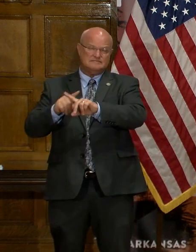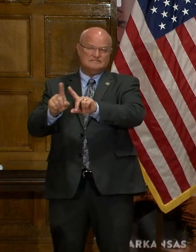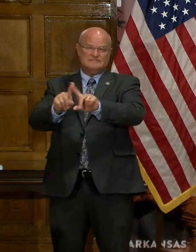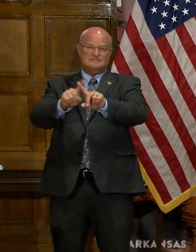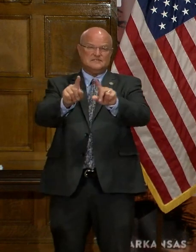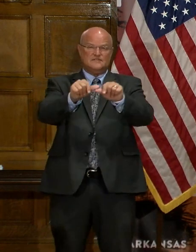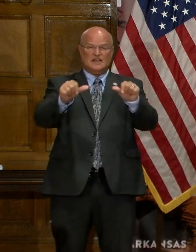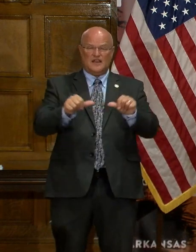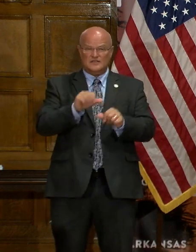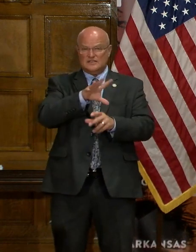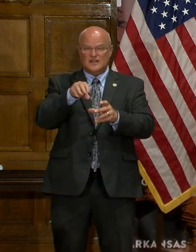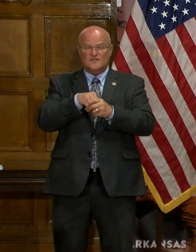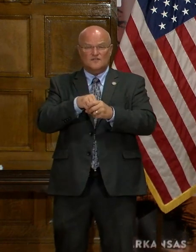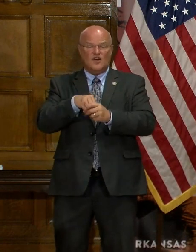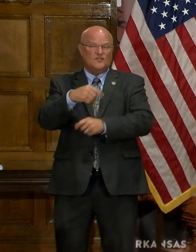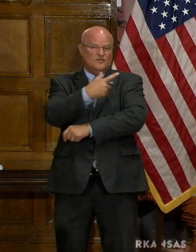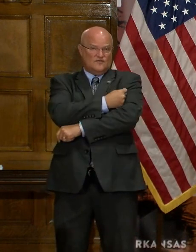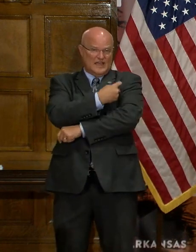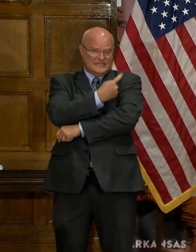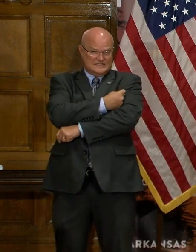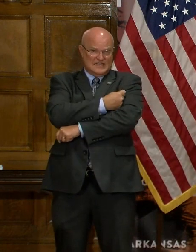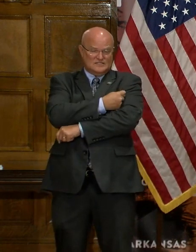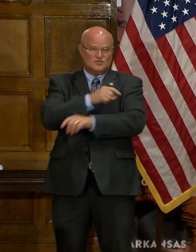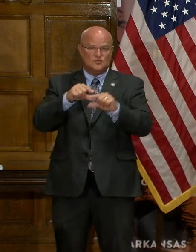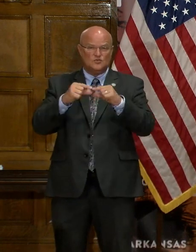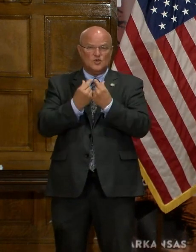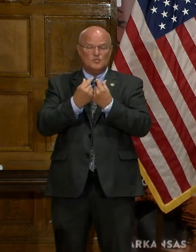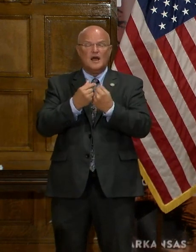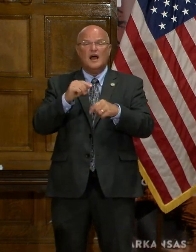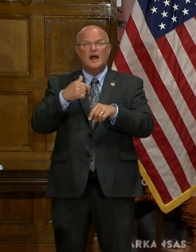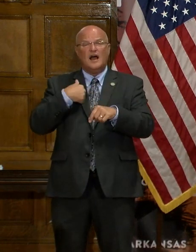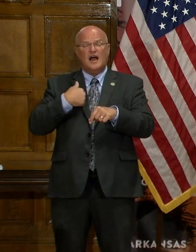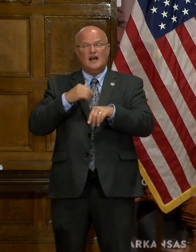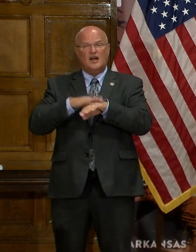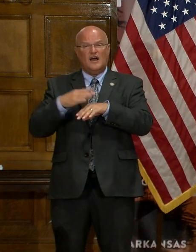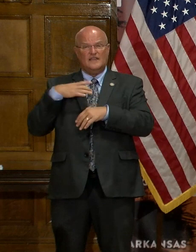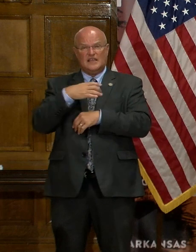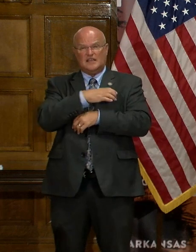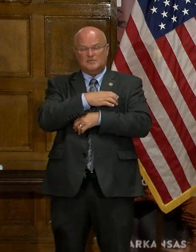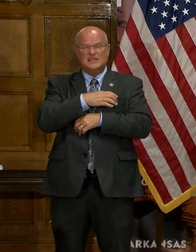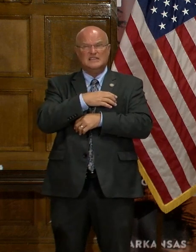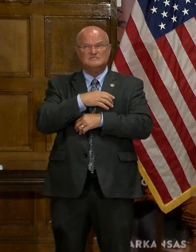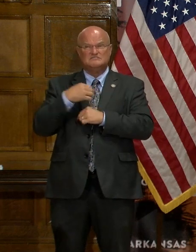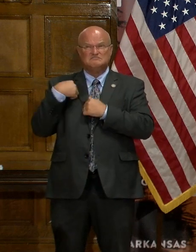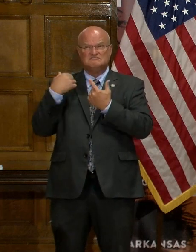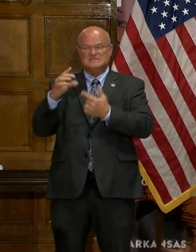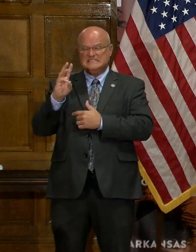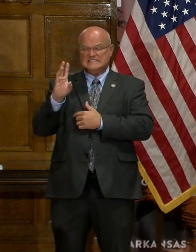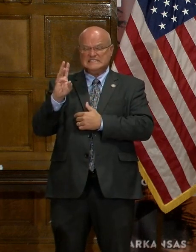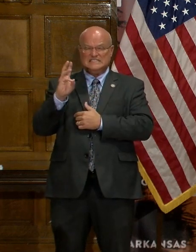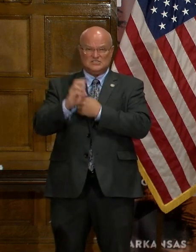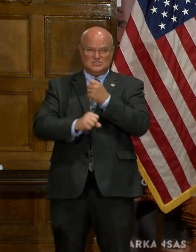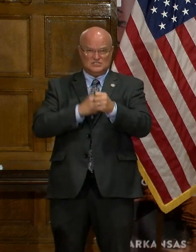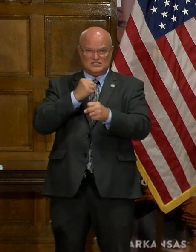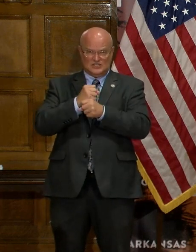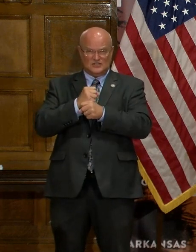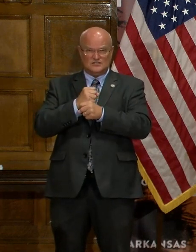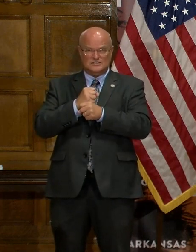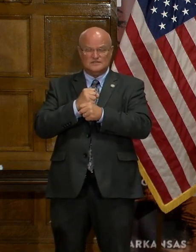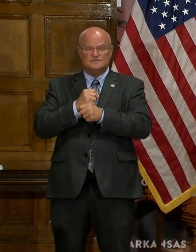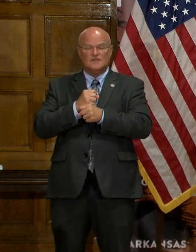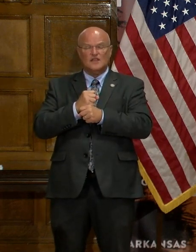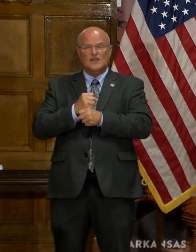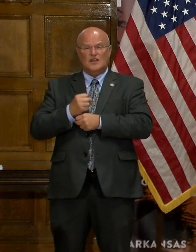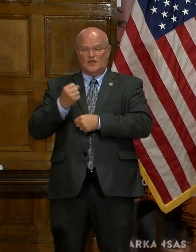areas involved in vaccinology. I've been on the committee and now for six years going into my seventh year, four